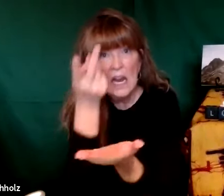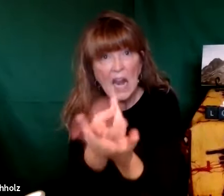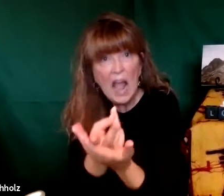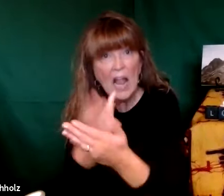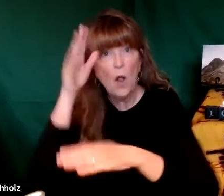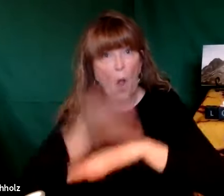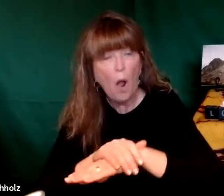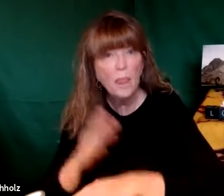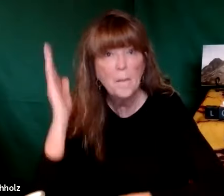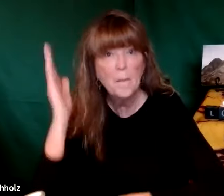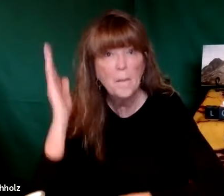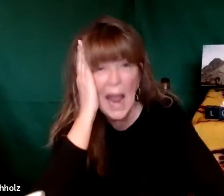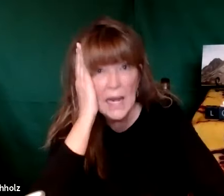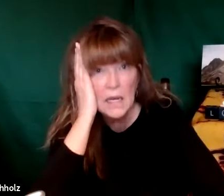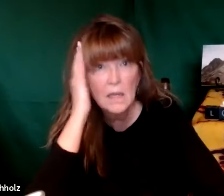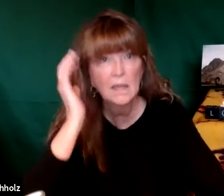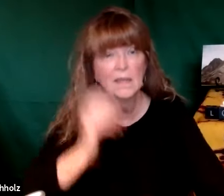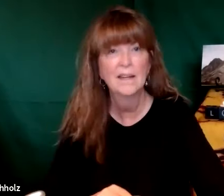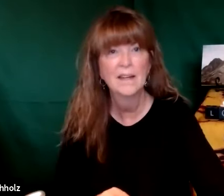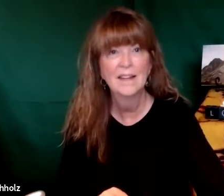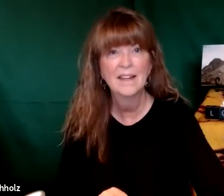the boy was lying dead on the bed